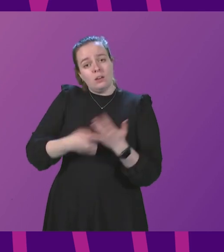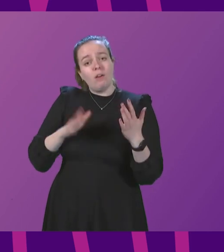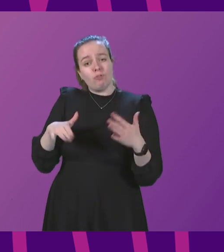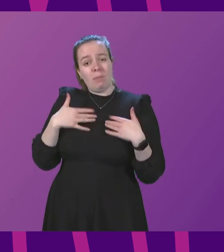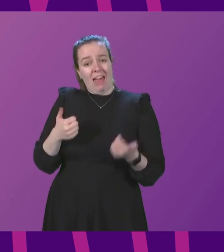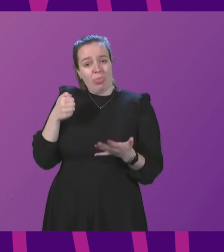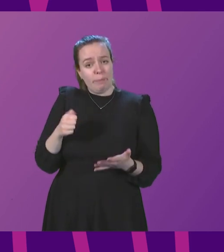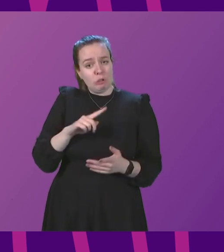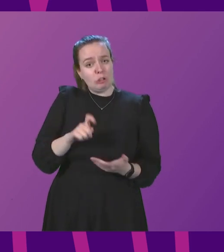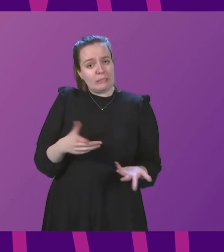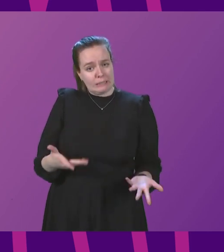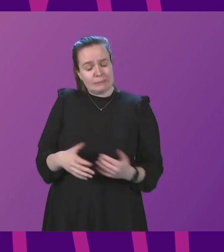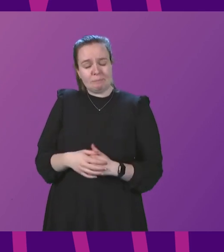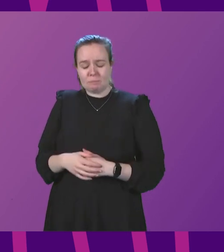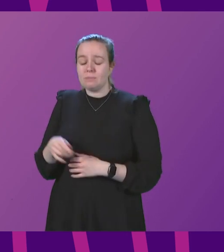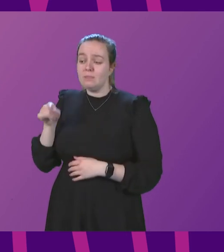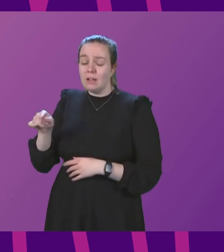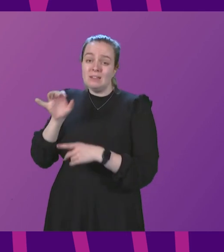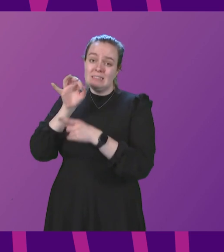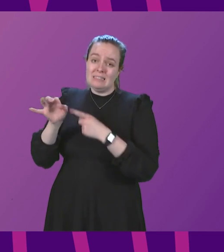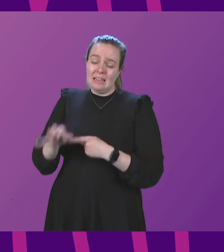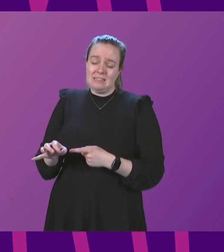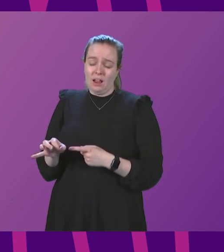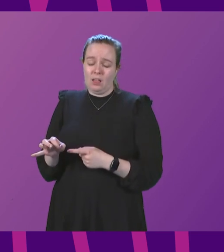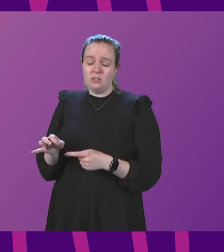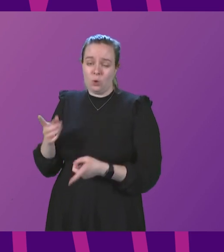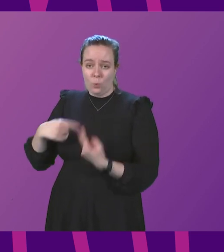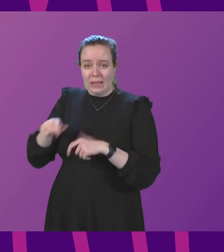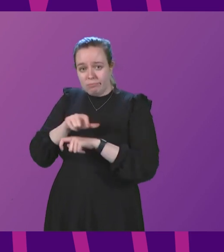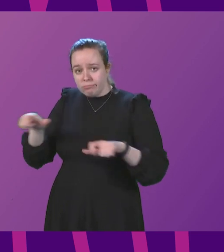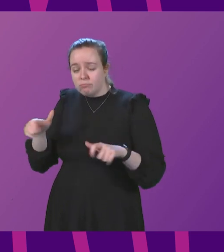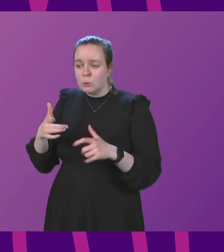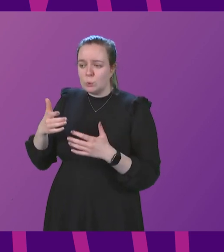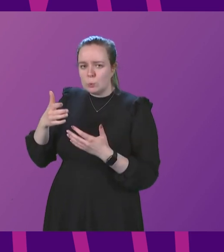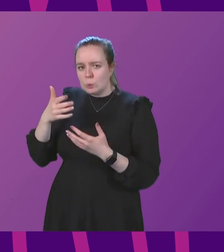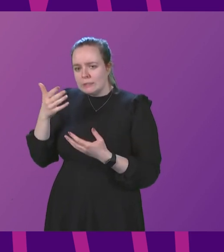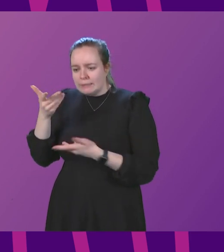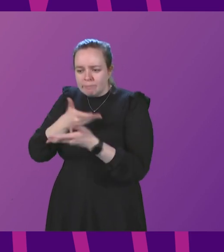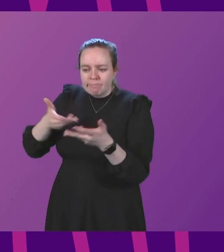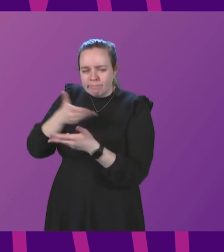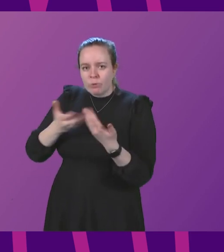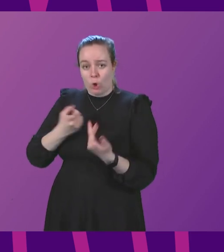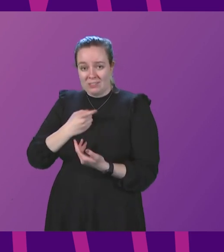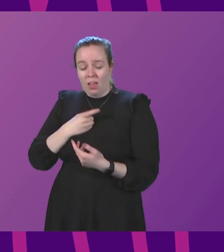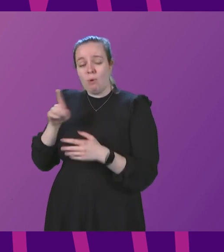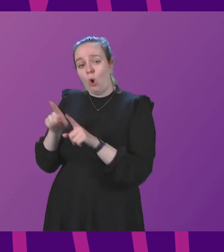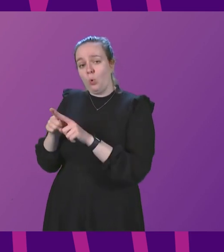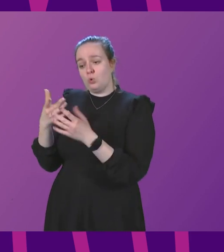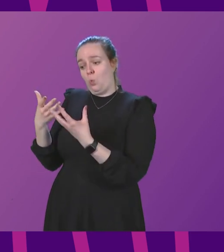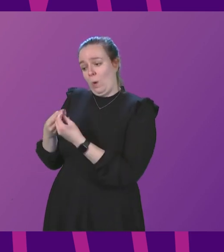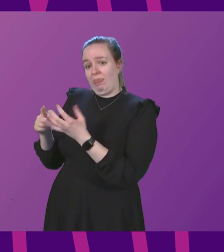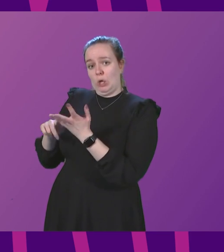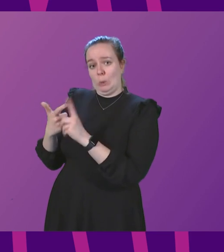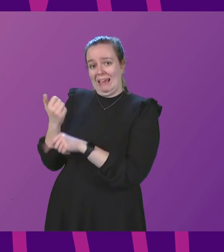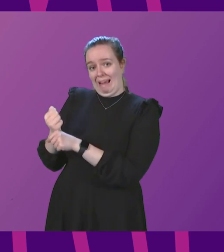these are details that we continue to work through ourselves but also with the UK UK